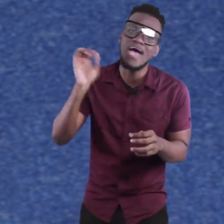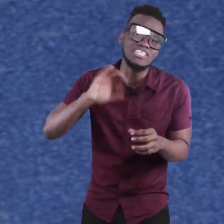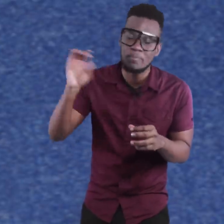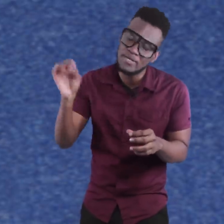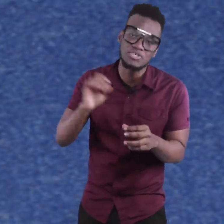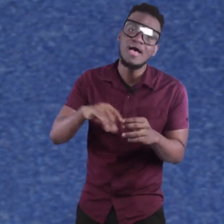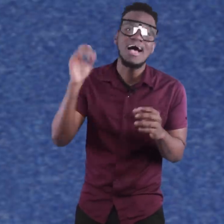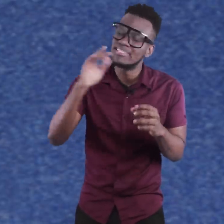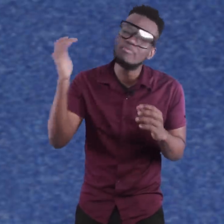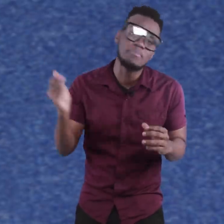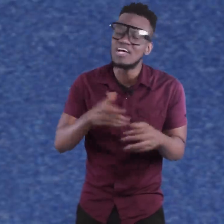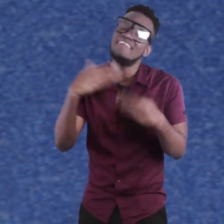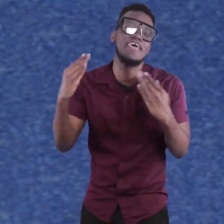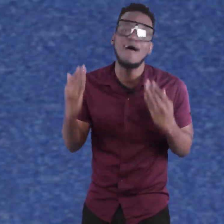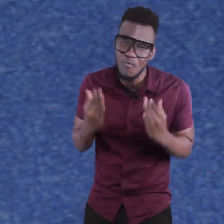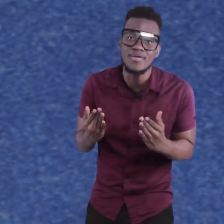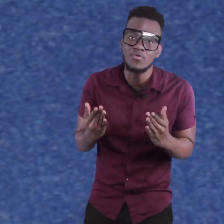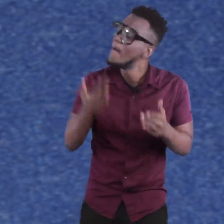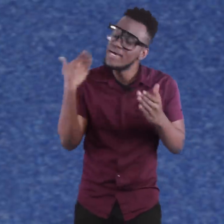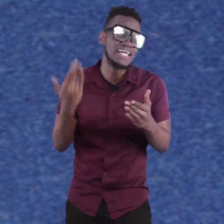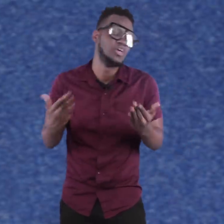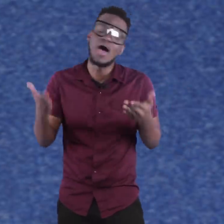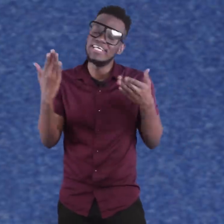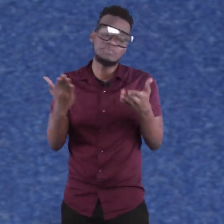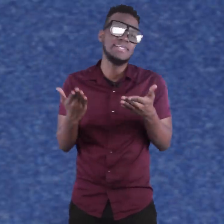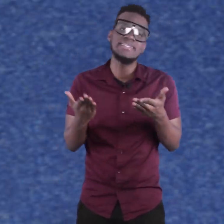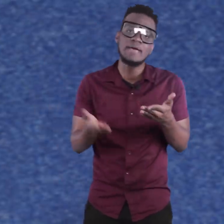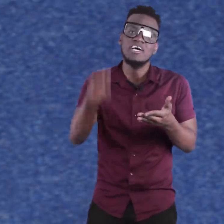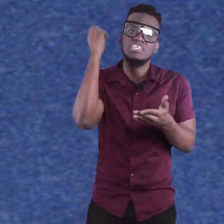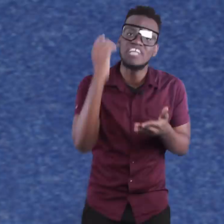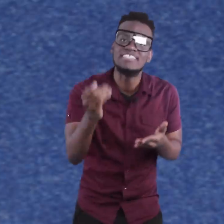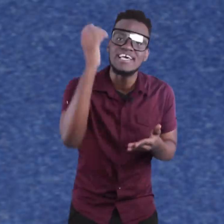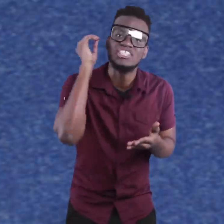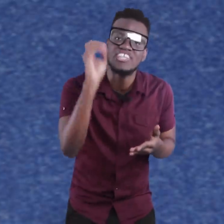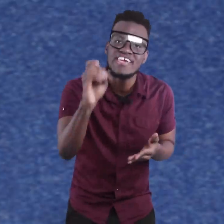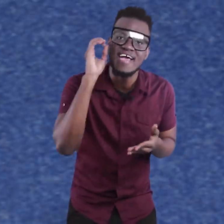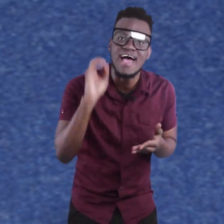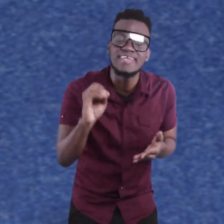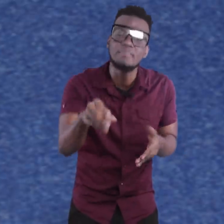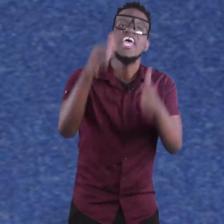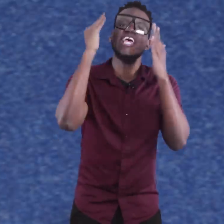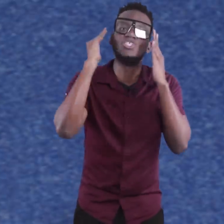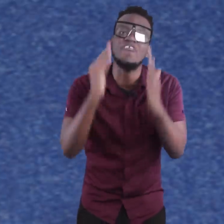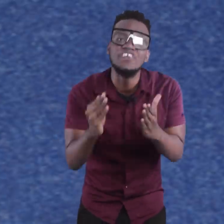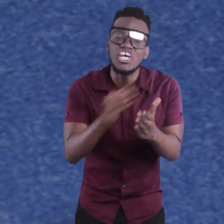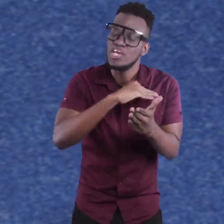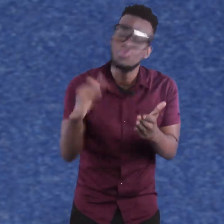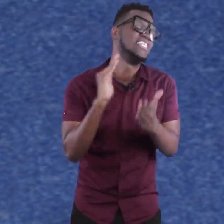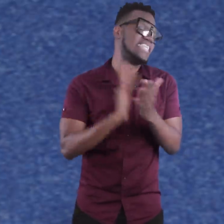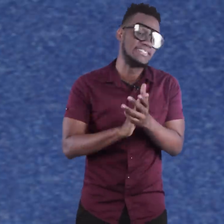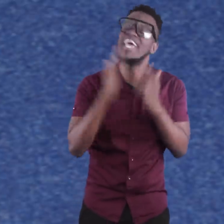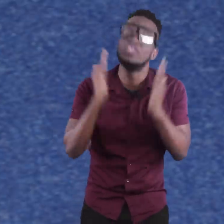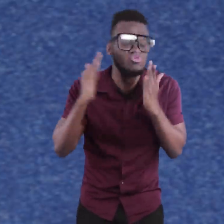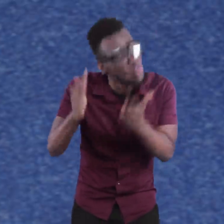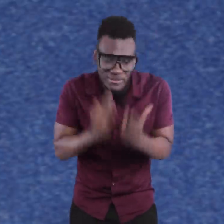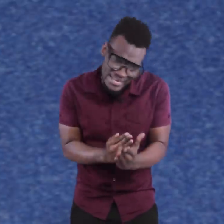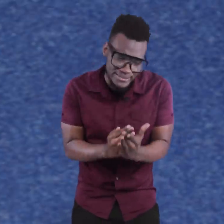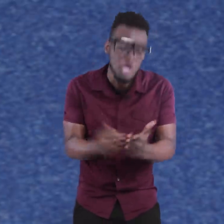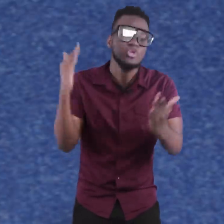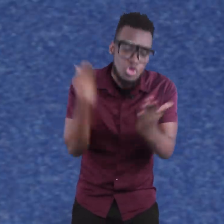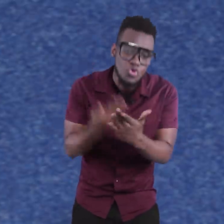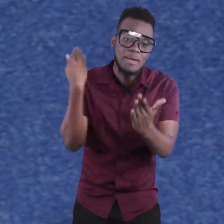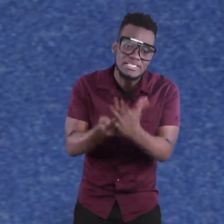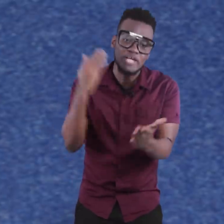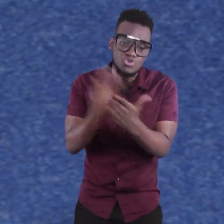lyrics them on them IG picture as them caption if they are want to. Because you know at this point in time Shen Seah's Shenyang Anthem is officially unisex. It's